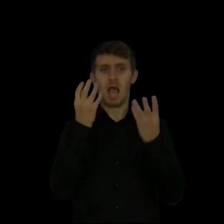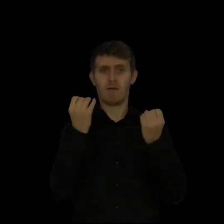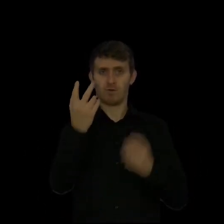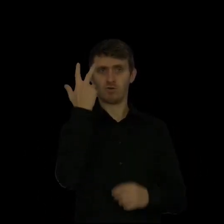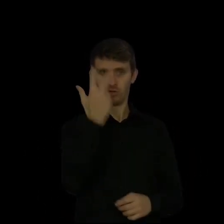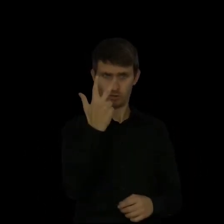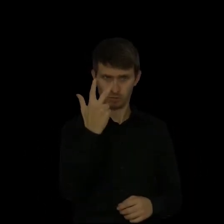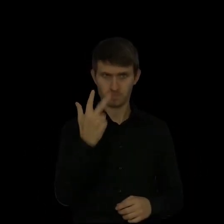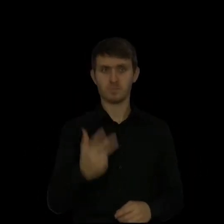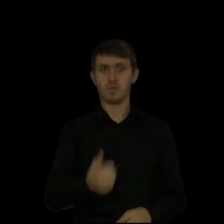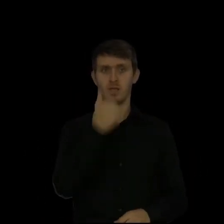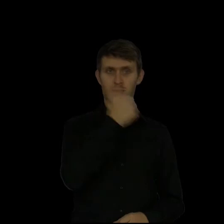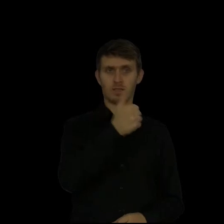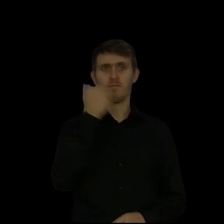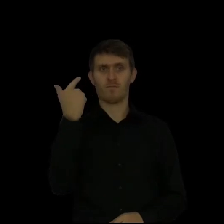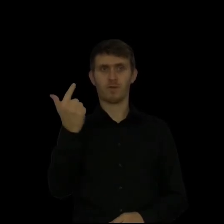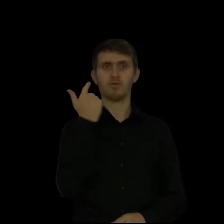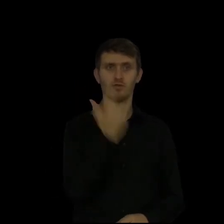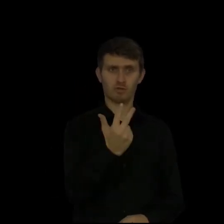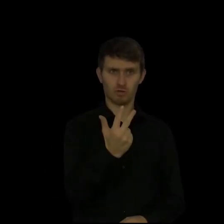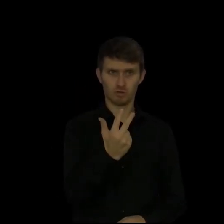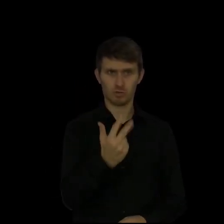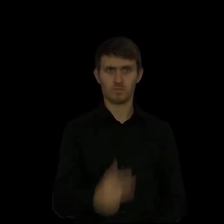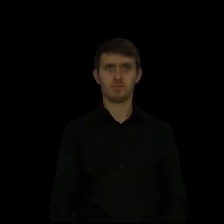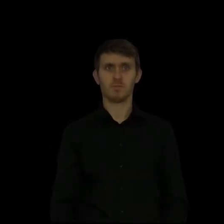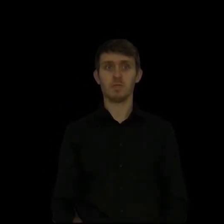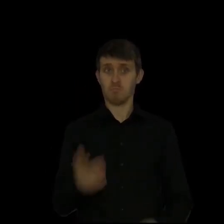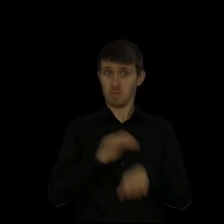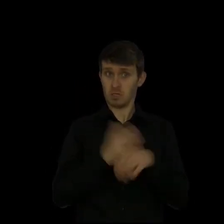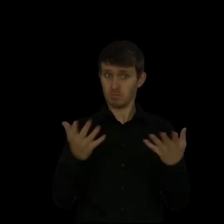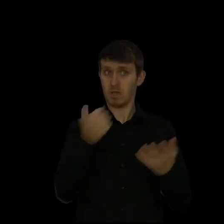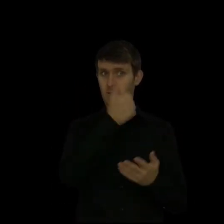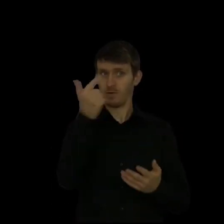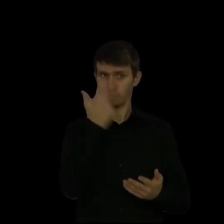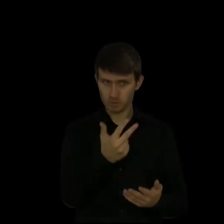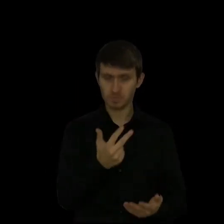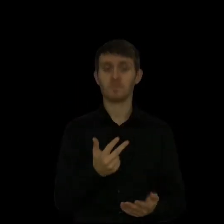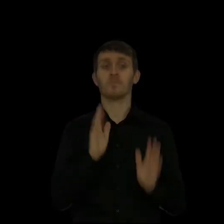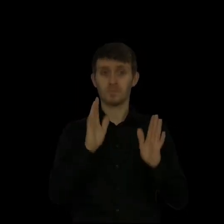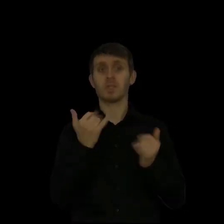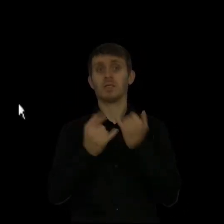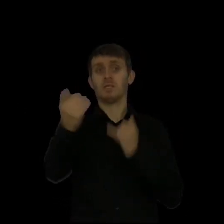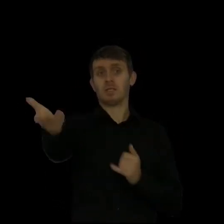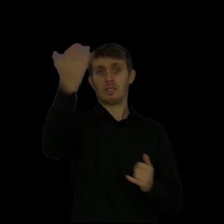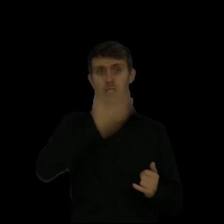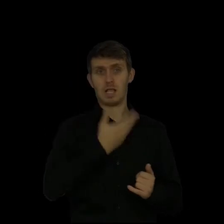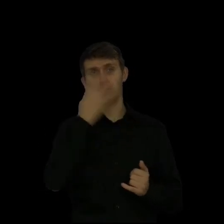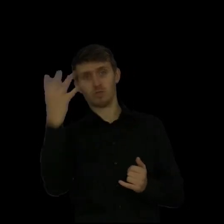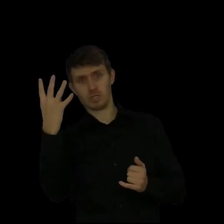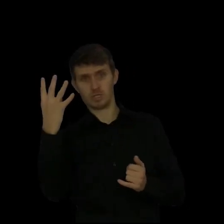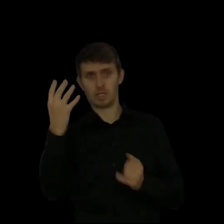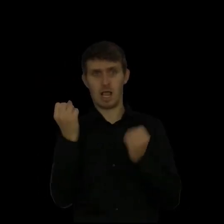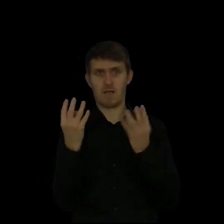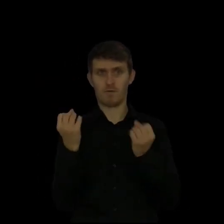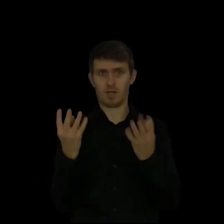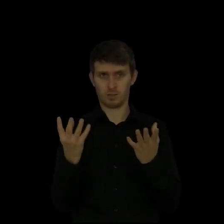So let's say I have three avocados. One, two, three. Right? One, two, three. And let's